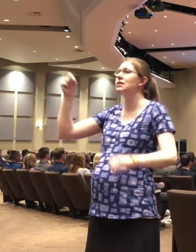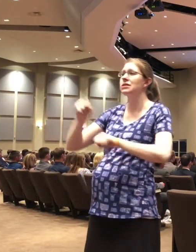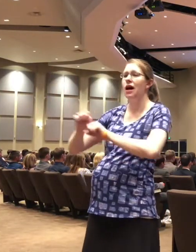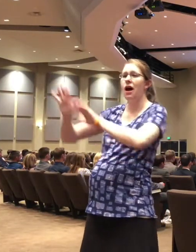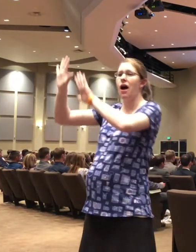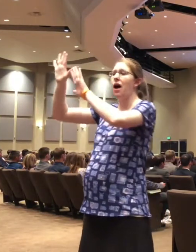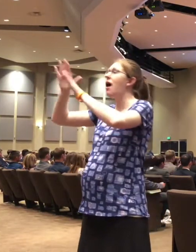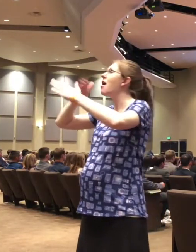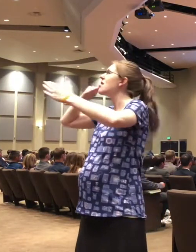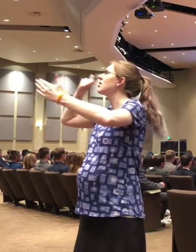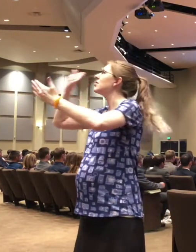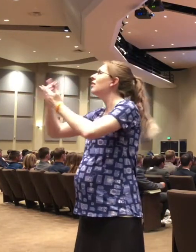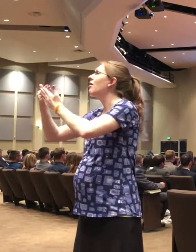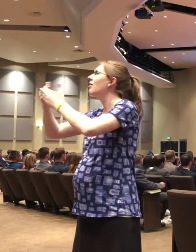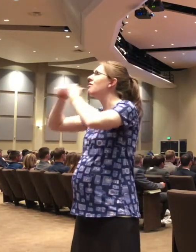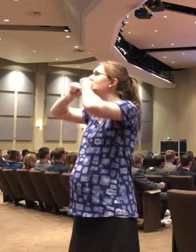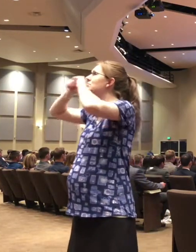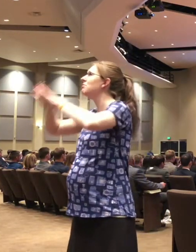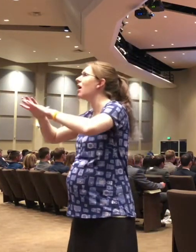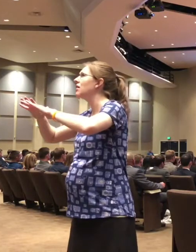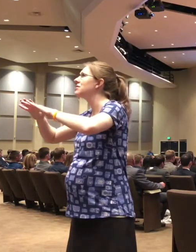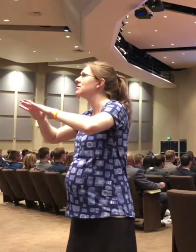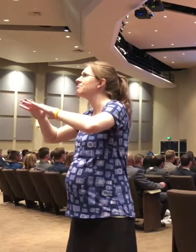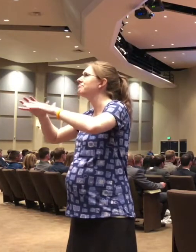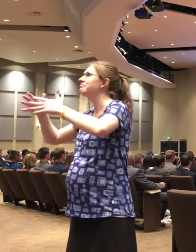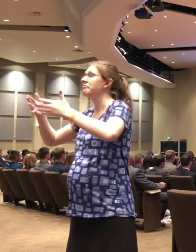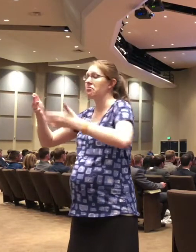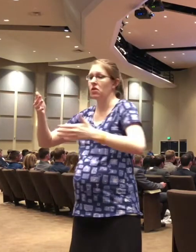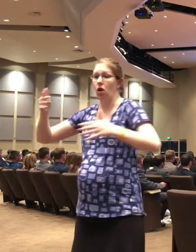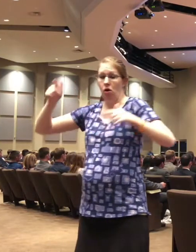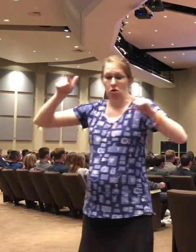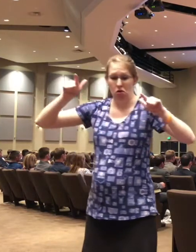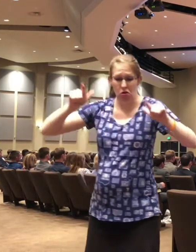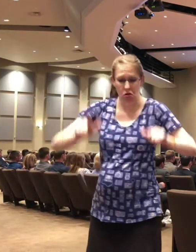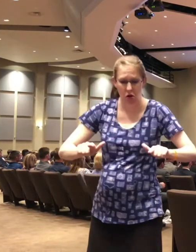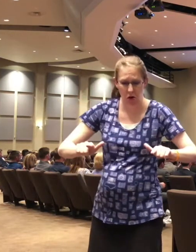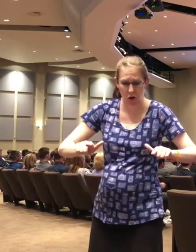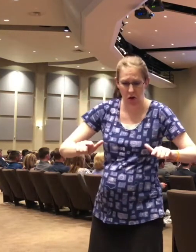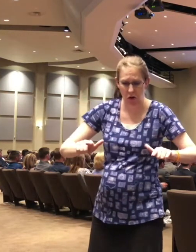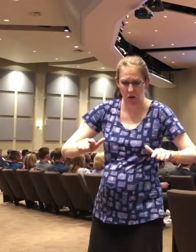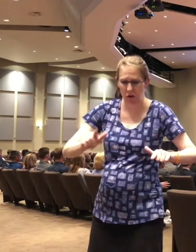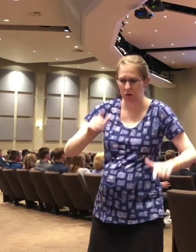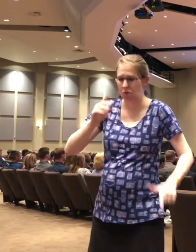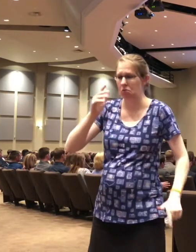in the valley. When things go wrong,